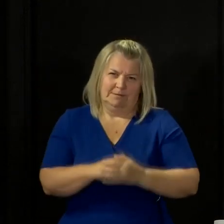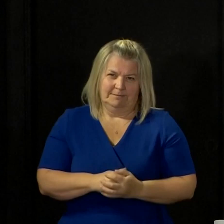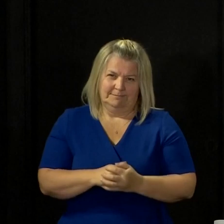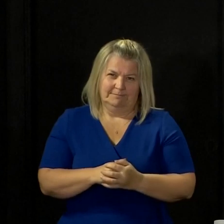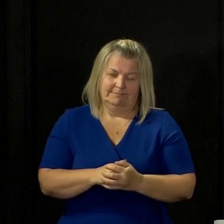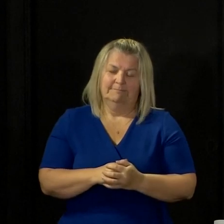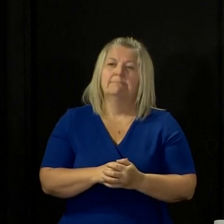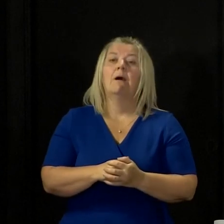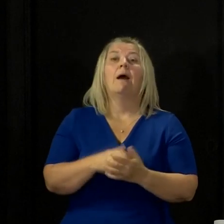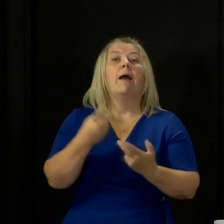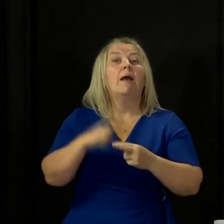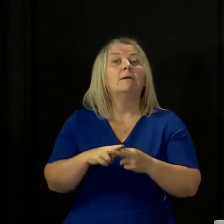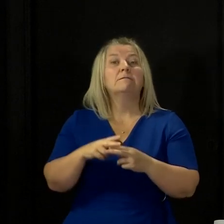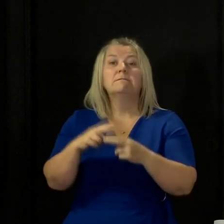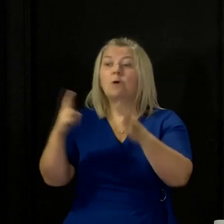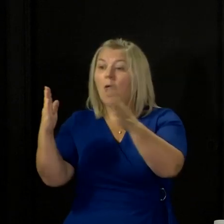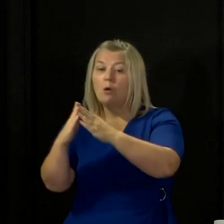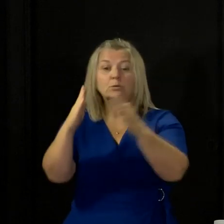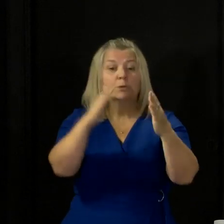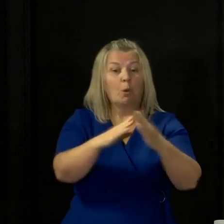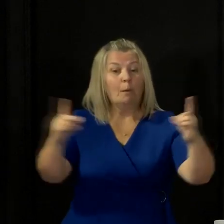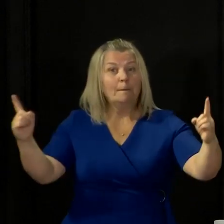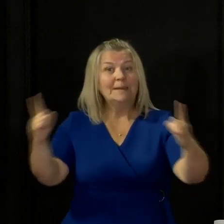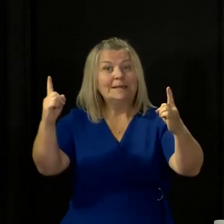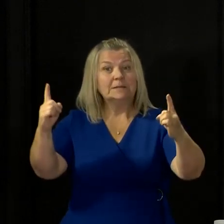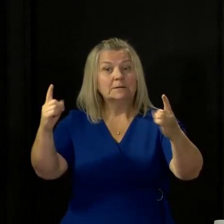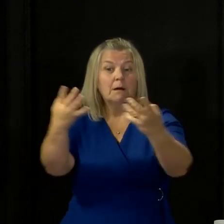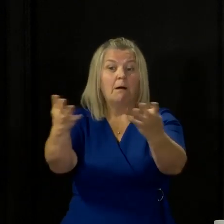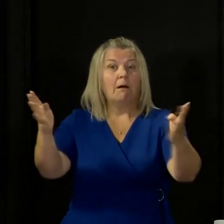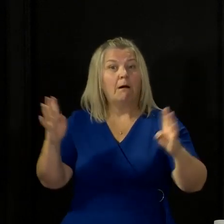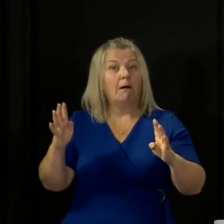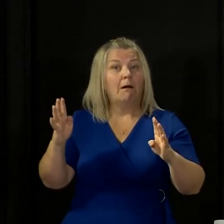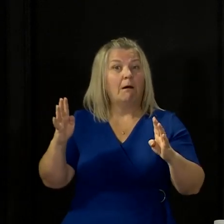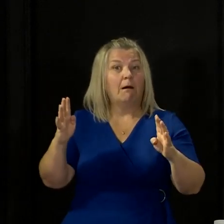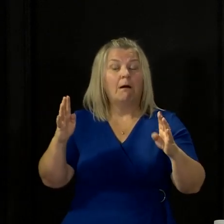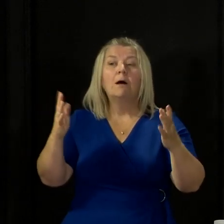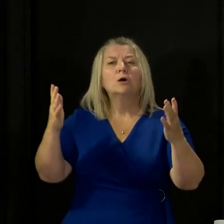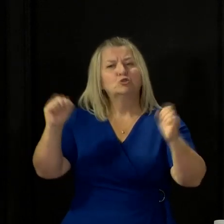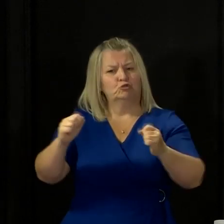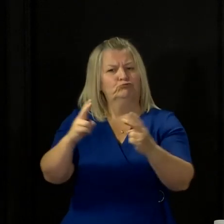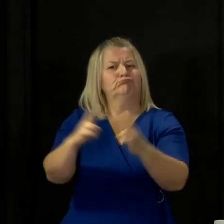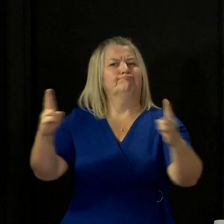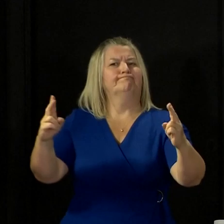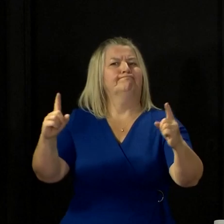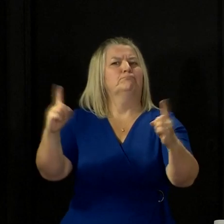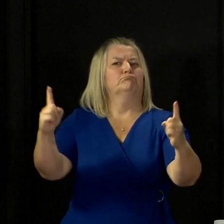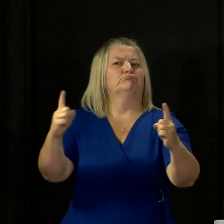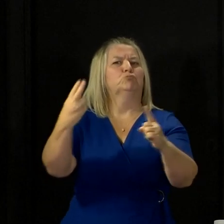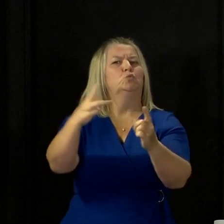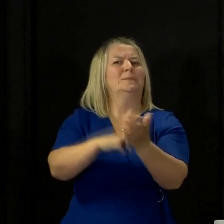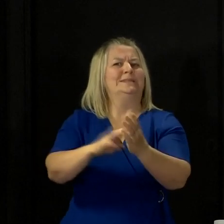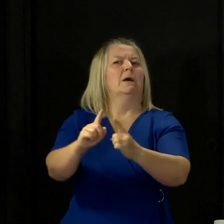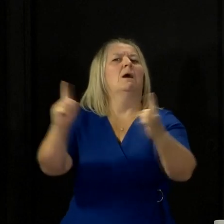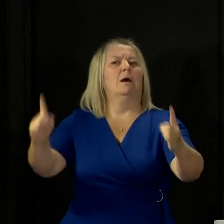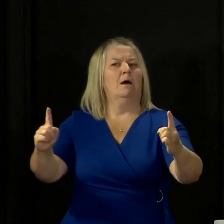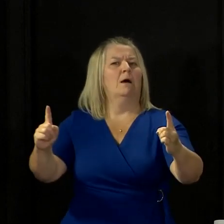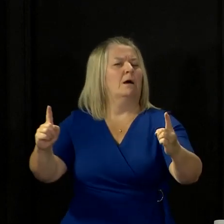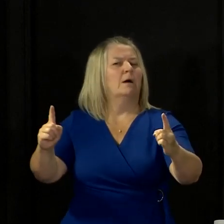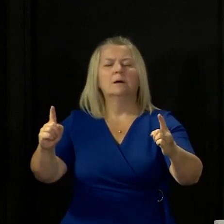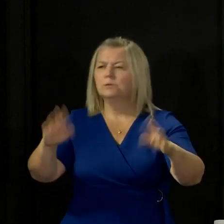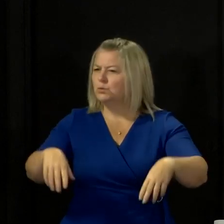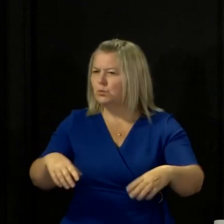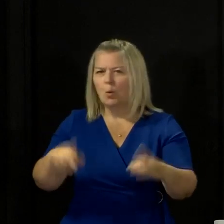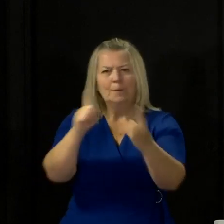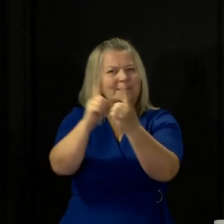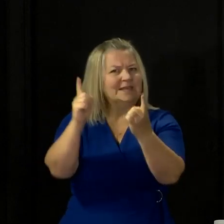meet people from another household, you must stay outdoors and you must stay two metres apart from them. Don't meet with more than one other household at a time. Don't meet